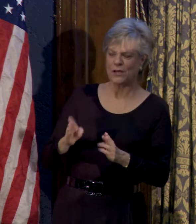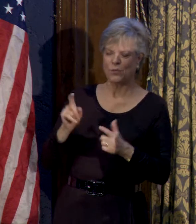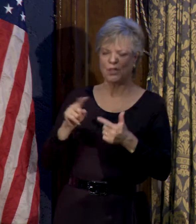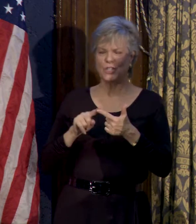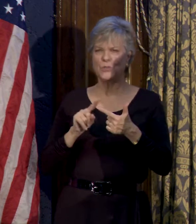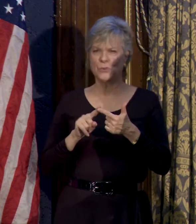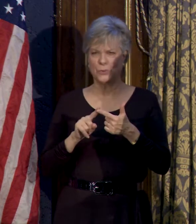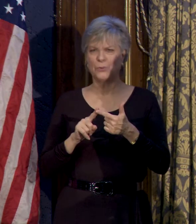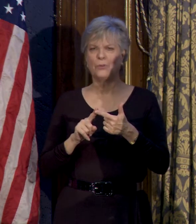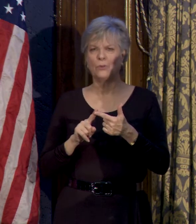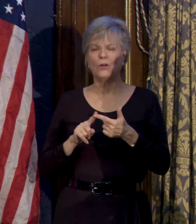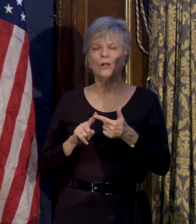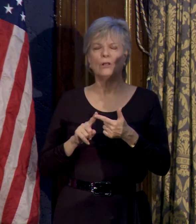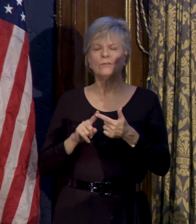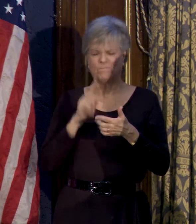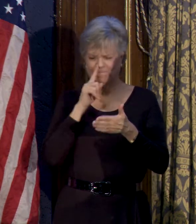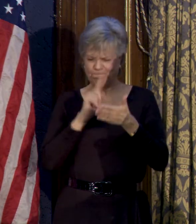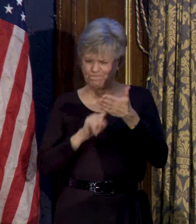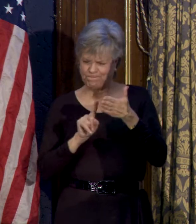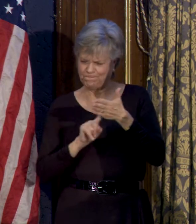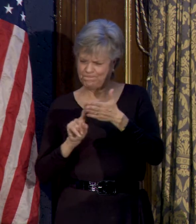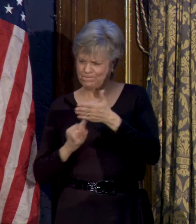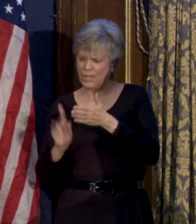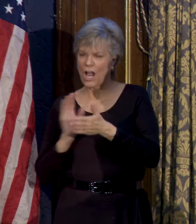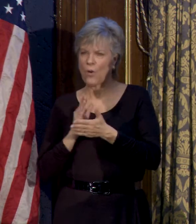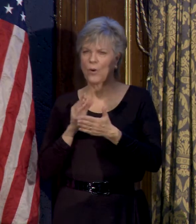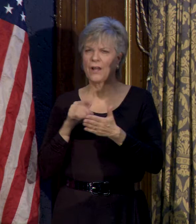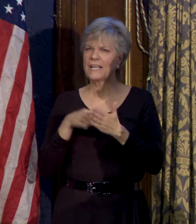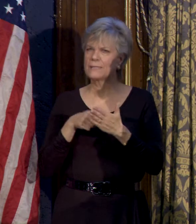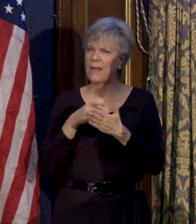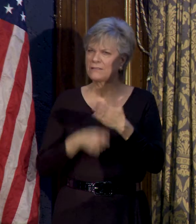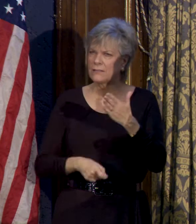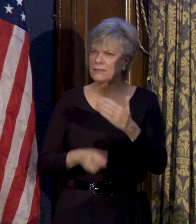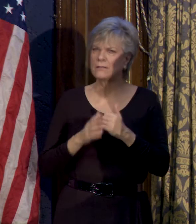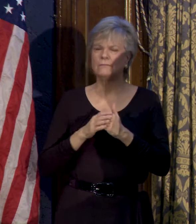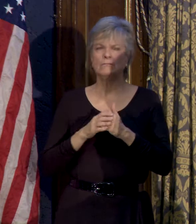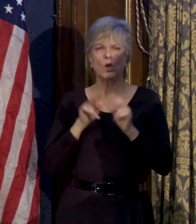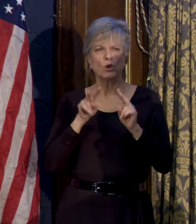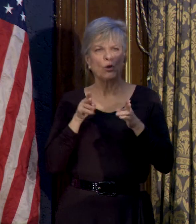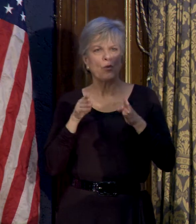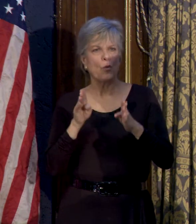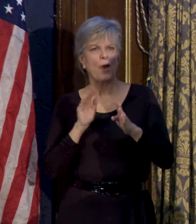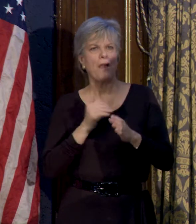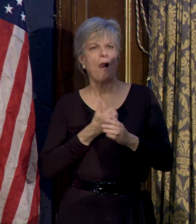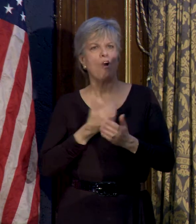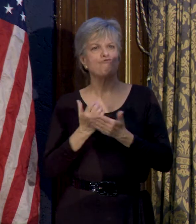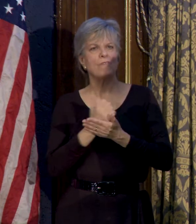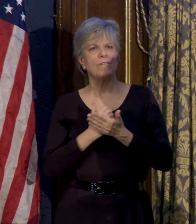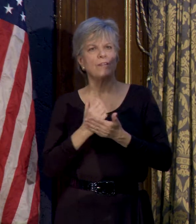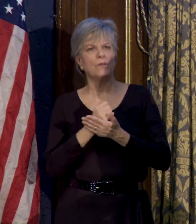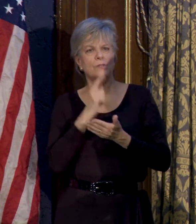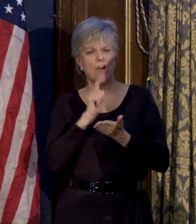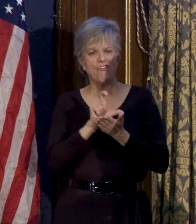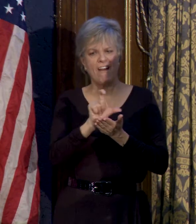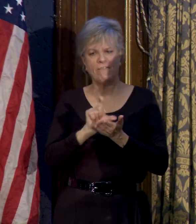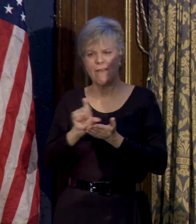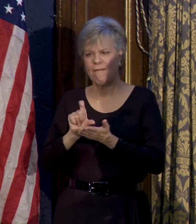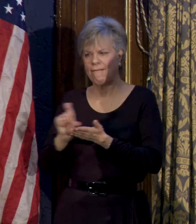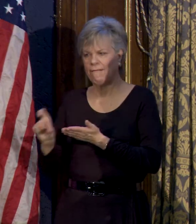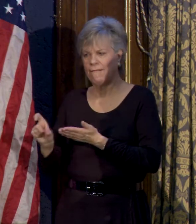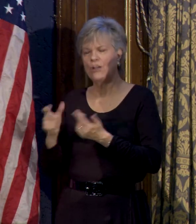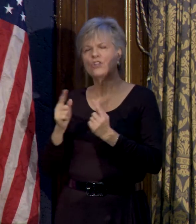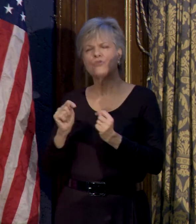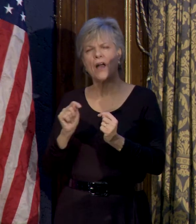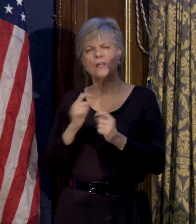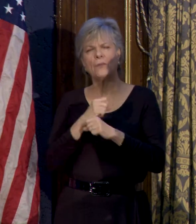to look at our expenses, look at the way in which our revenues are allocated, and try to